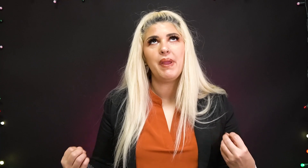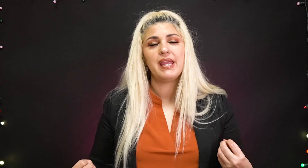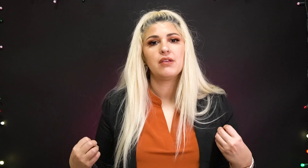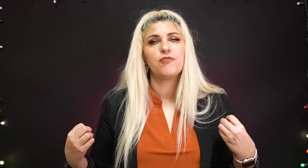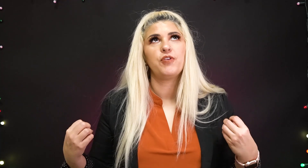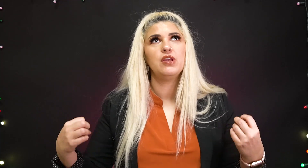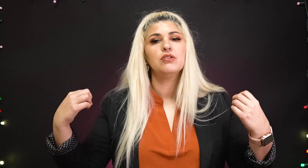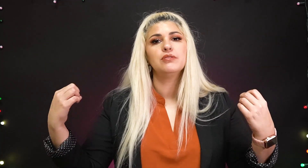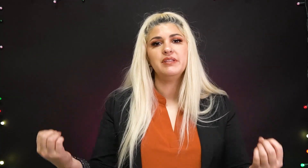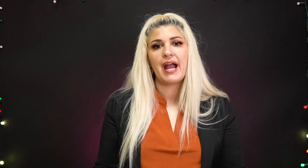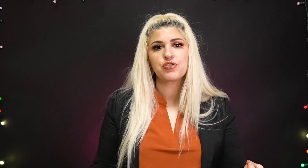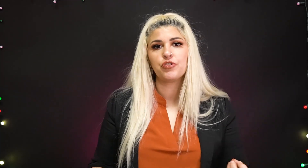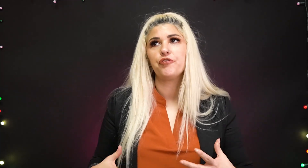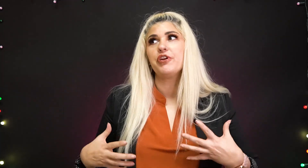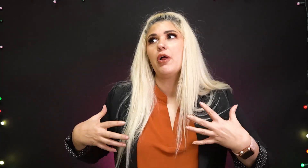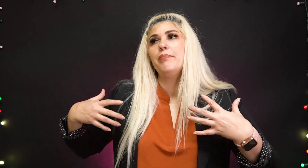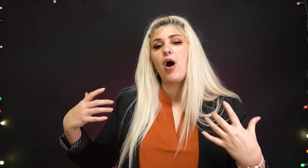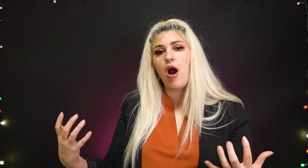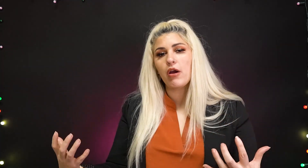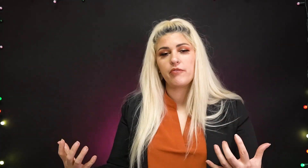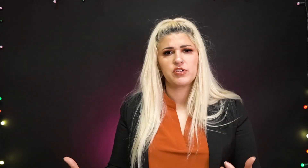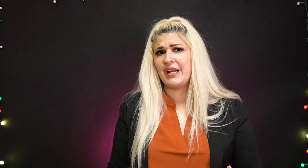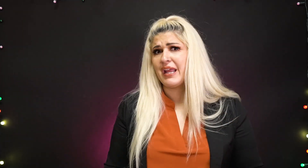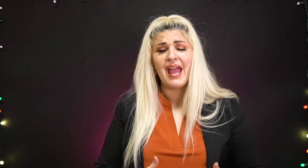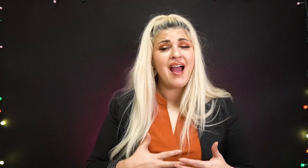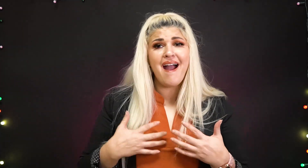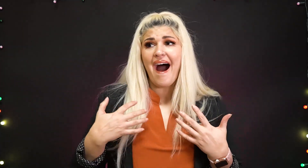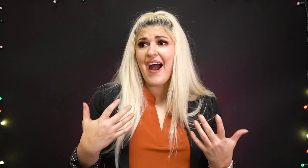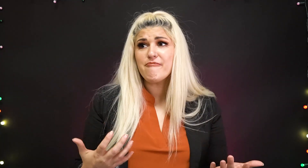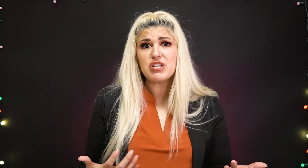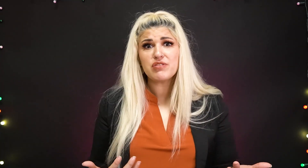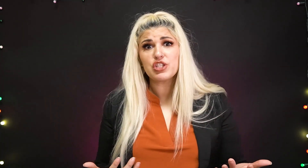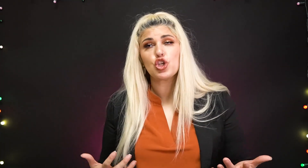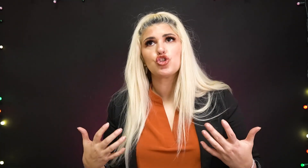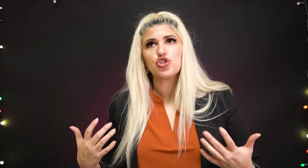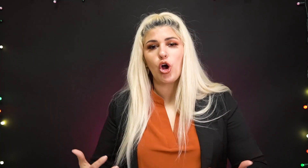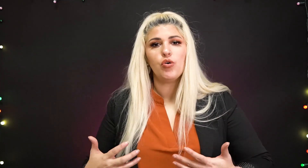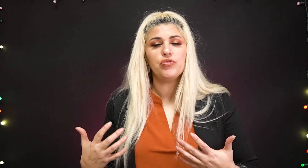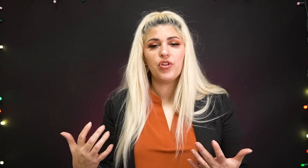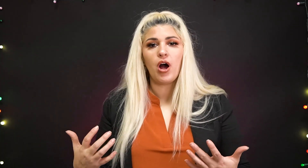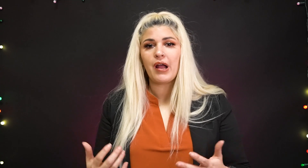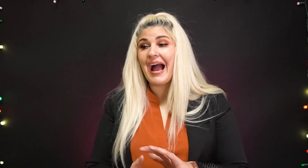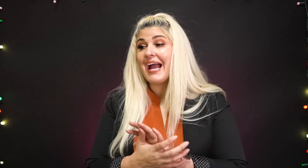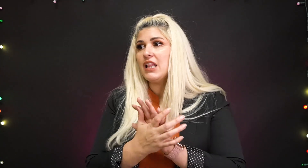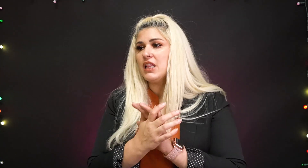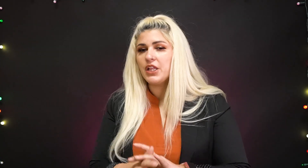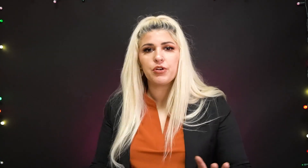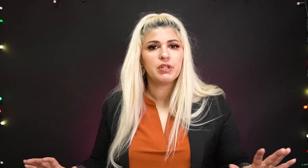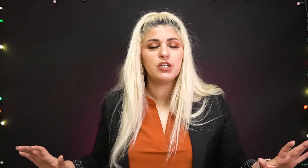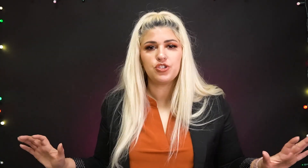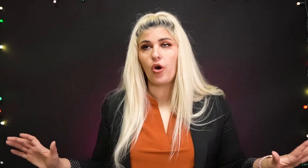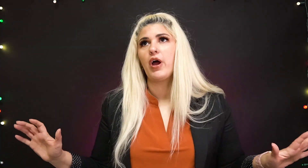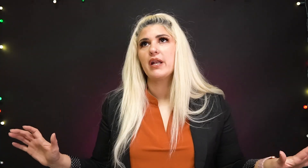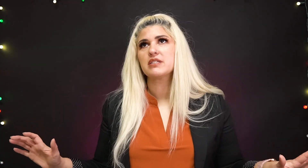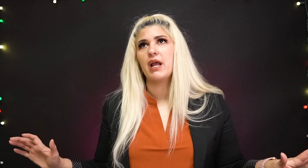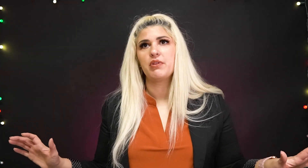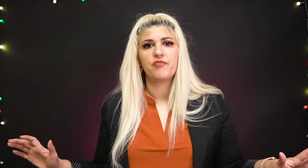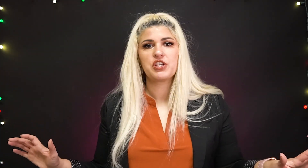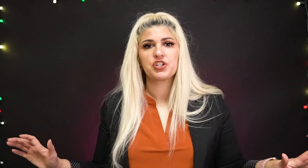make it feel natural feel a part of your signing i've been doing this so long i literally don't know how to sign without facial